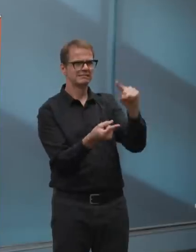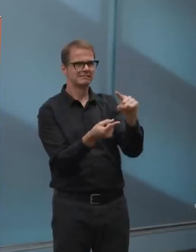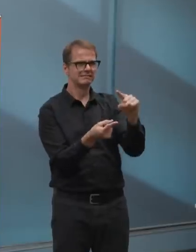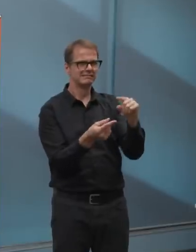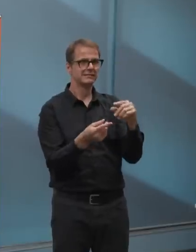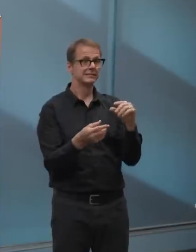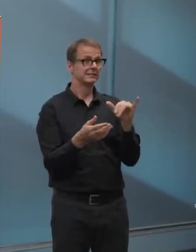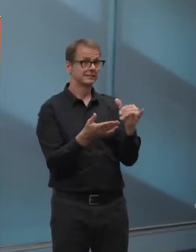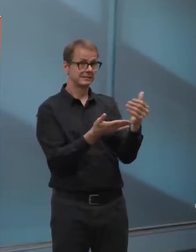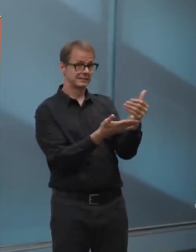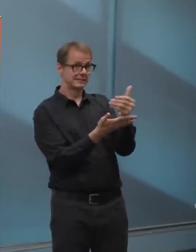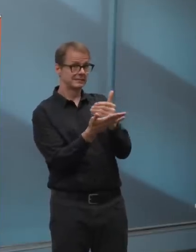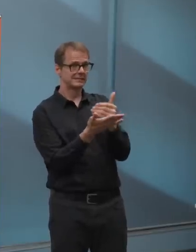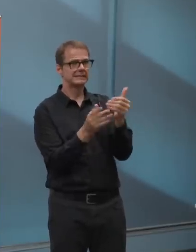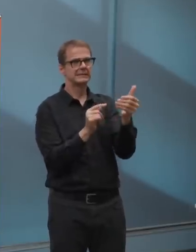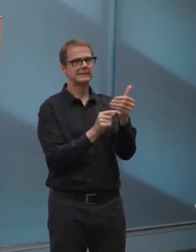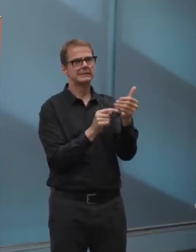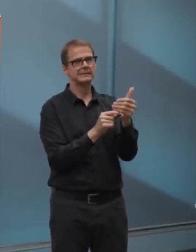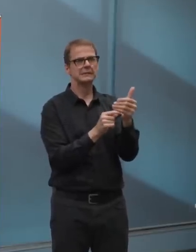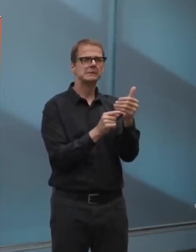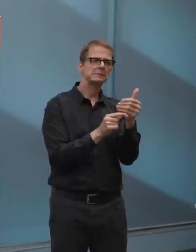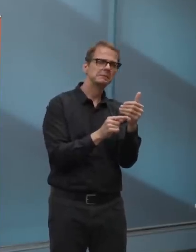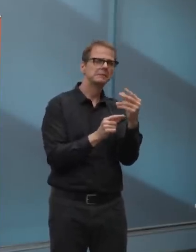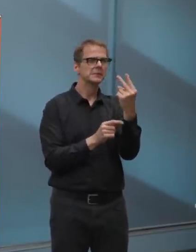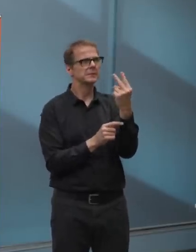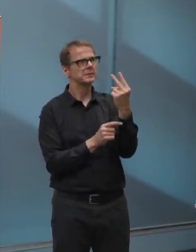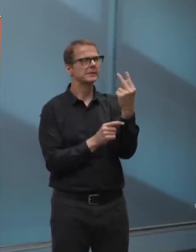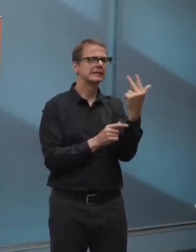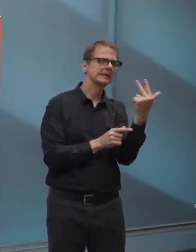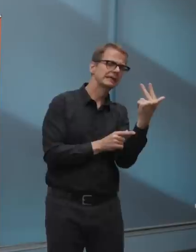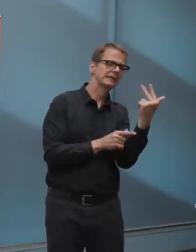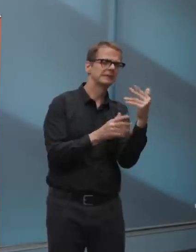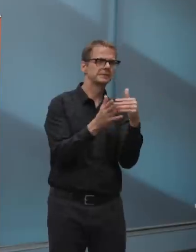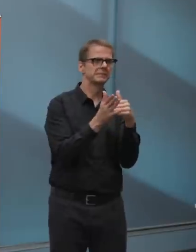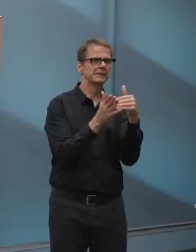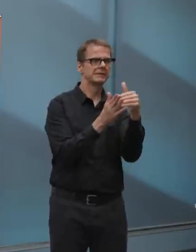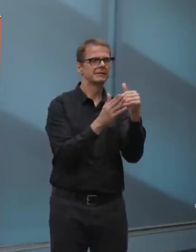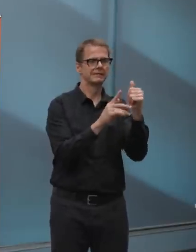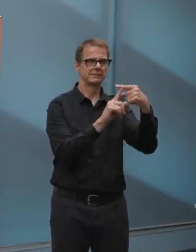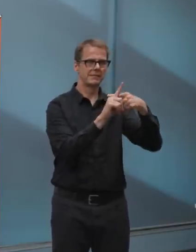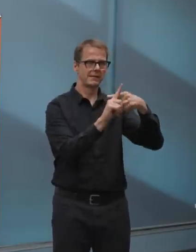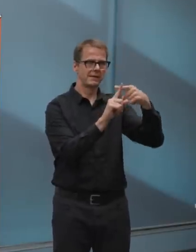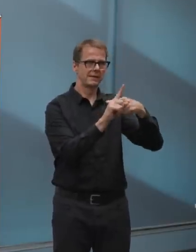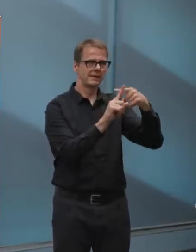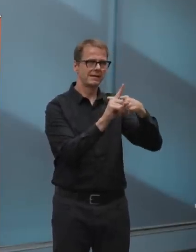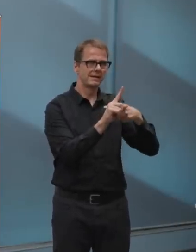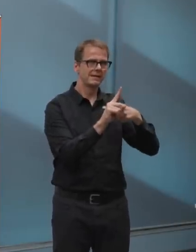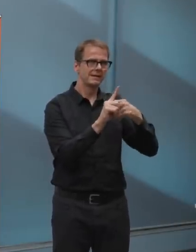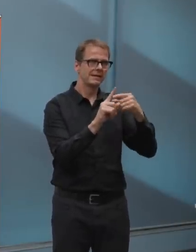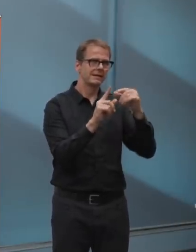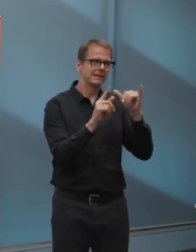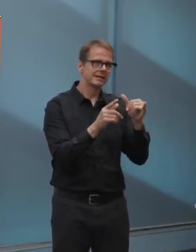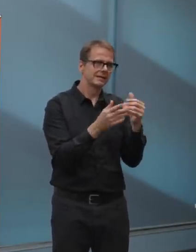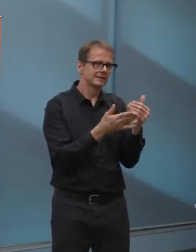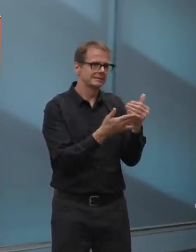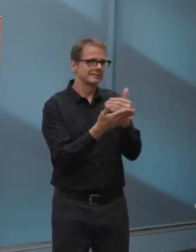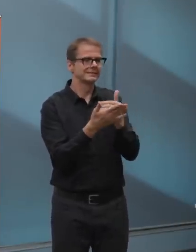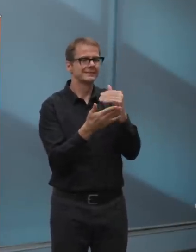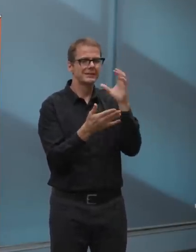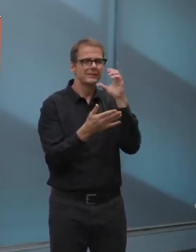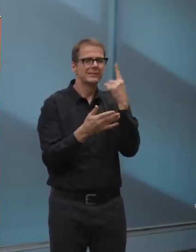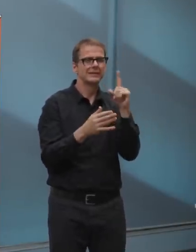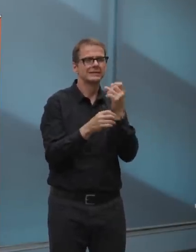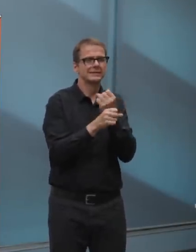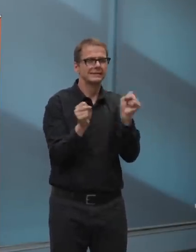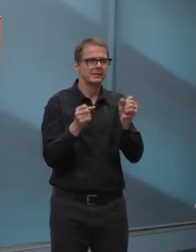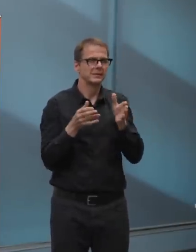or $3 million a month worth of revenue if we can collect it safely. So, again, it doesn't patch, uh, the large